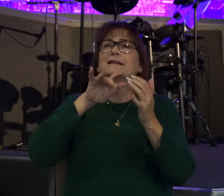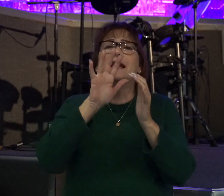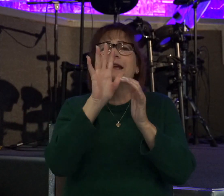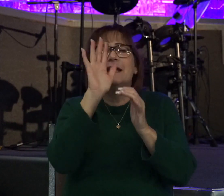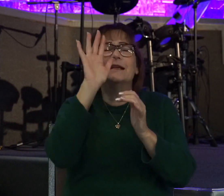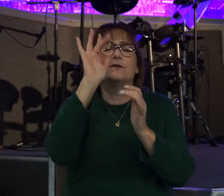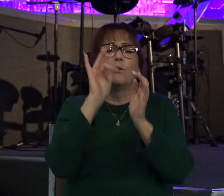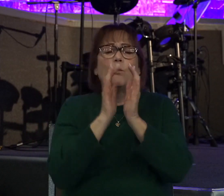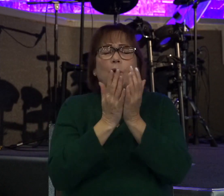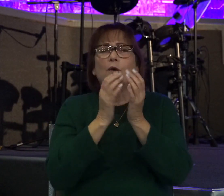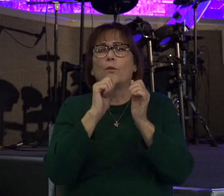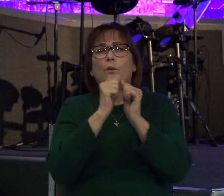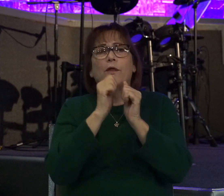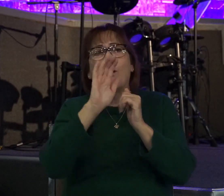him with all of our might, church.